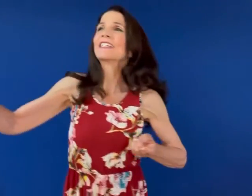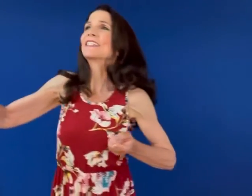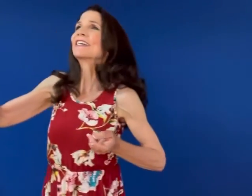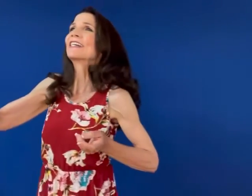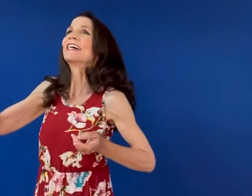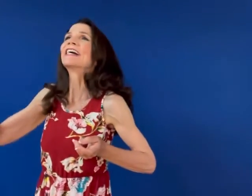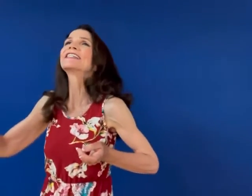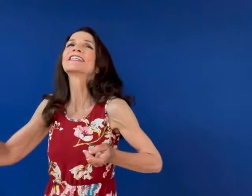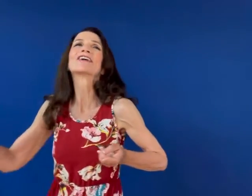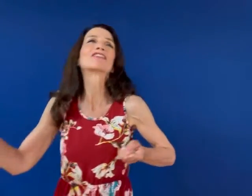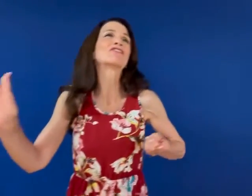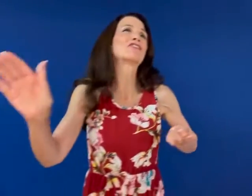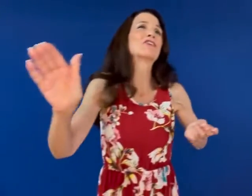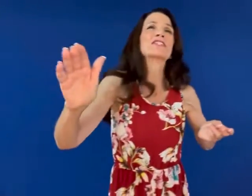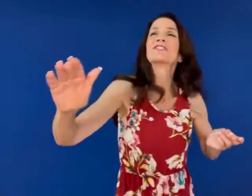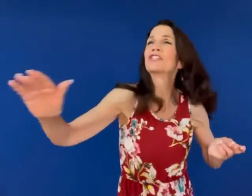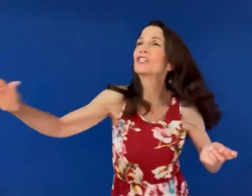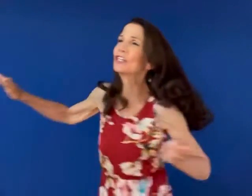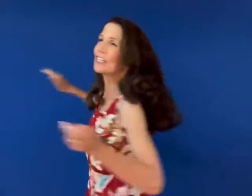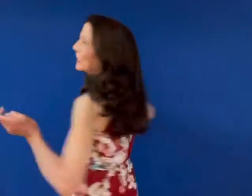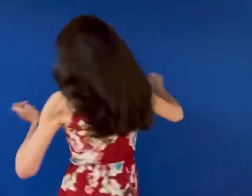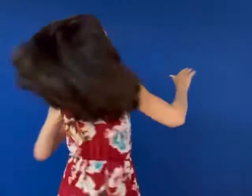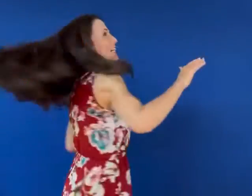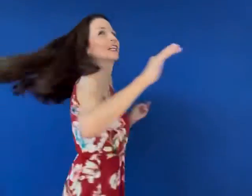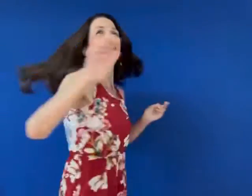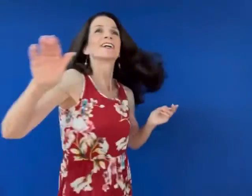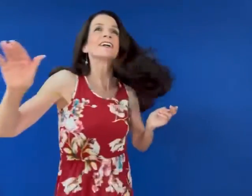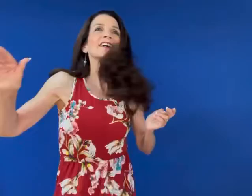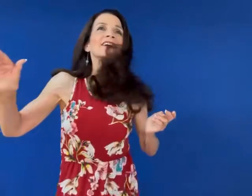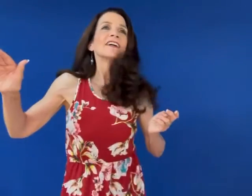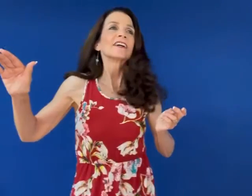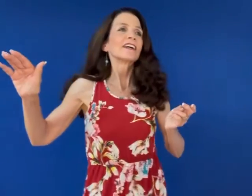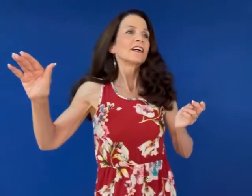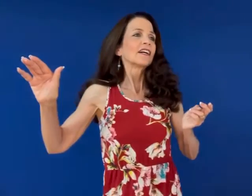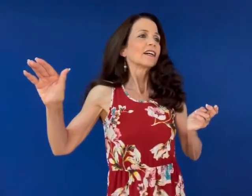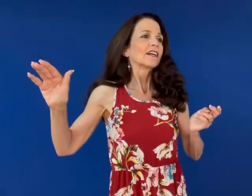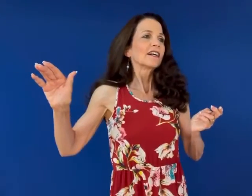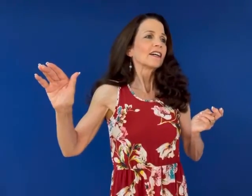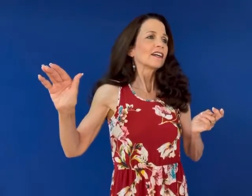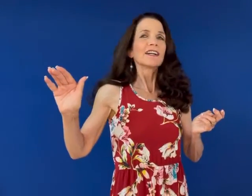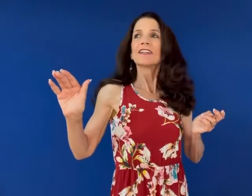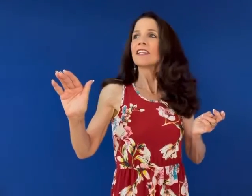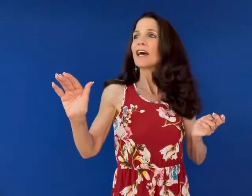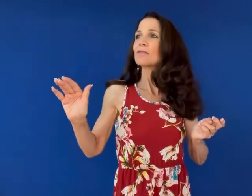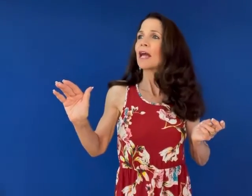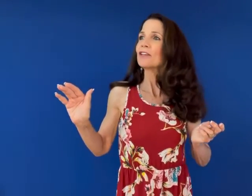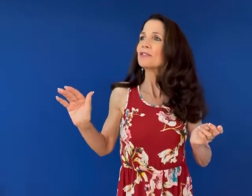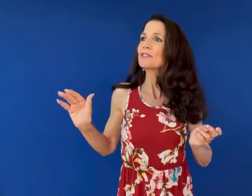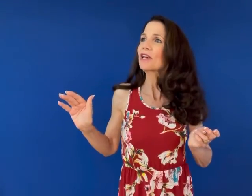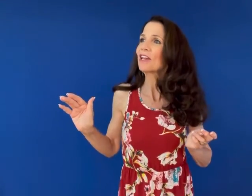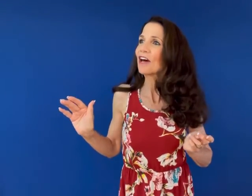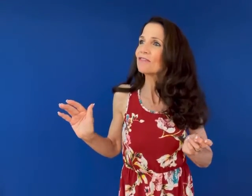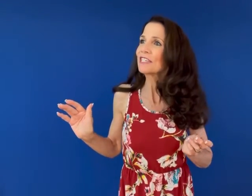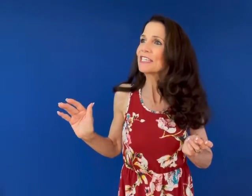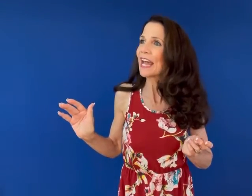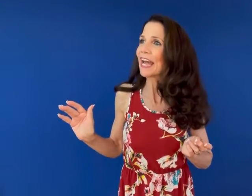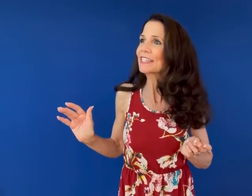until the floors shook that man used to love to dance